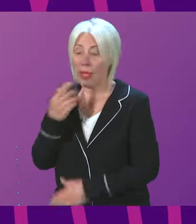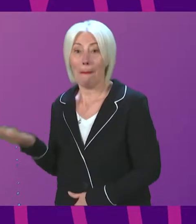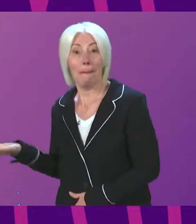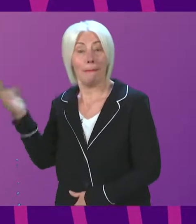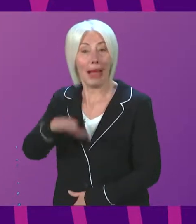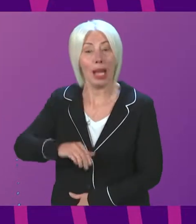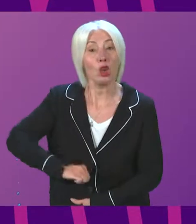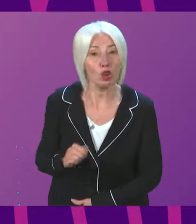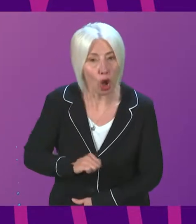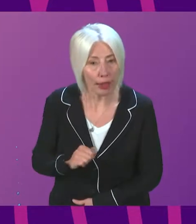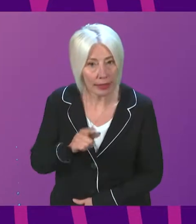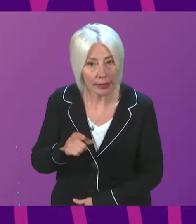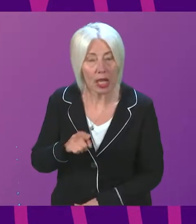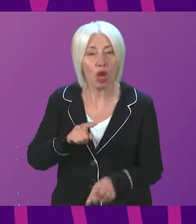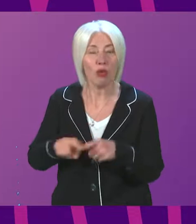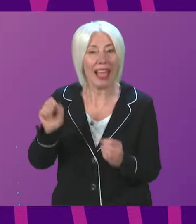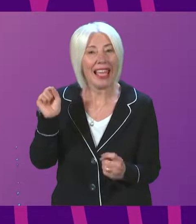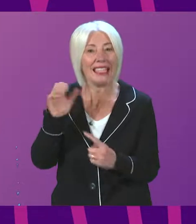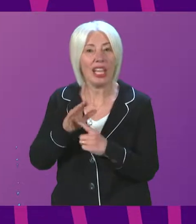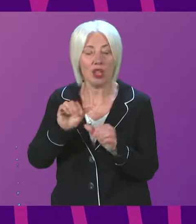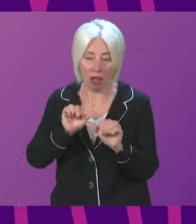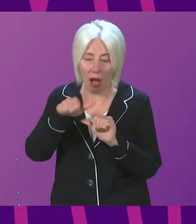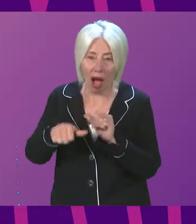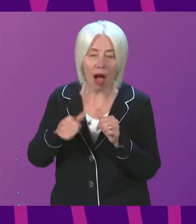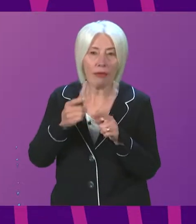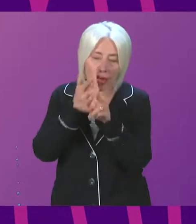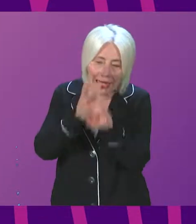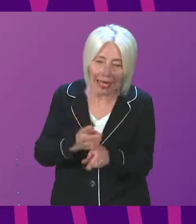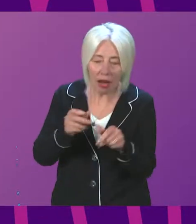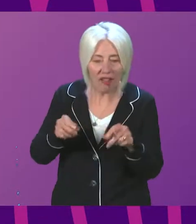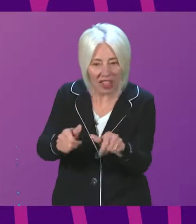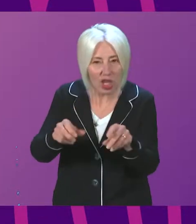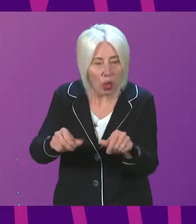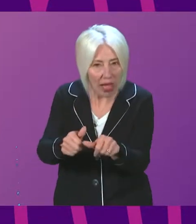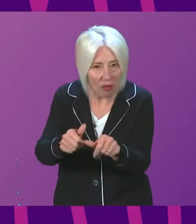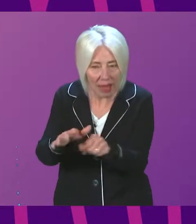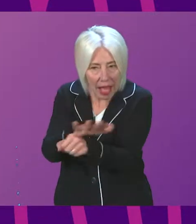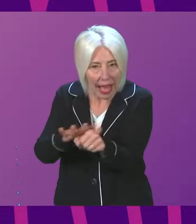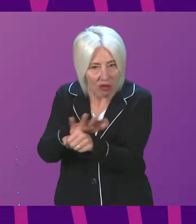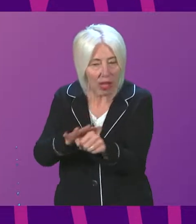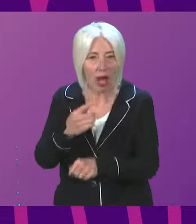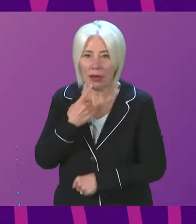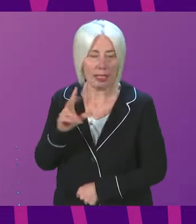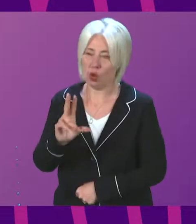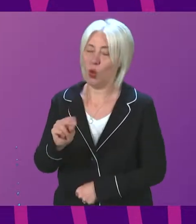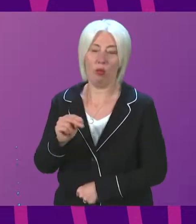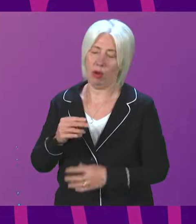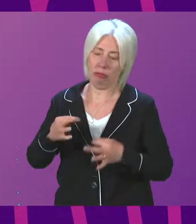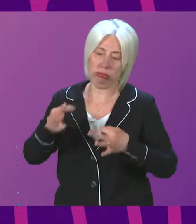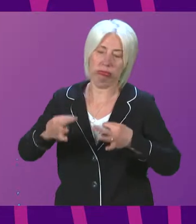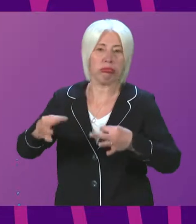Scotland, he tried to get essential aftercare and physiotherapy locally, and he was told he could not for months.